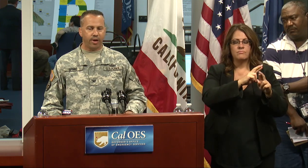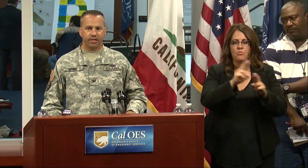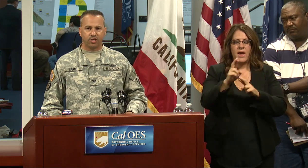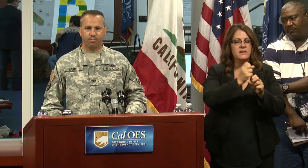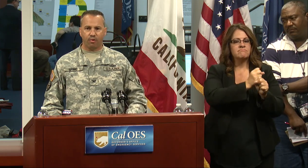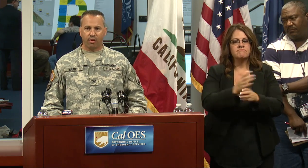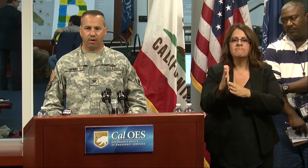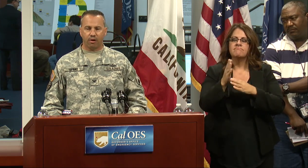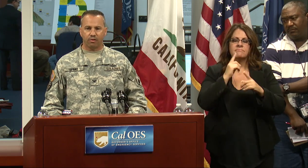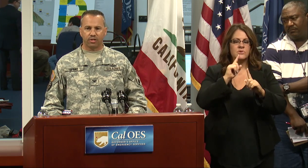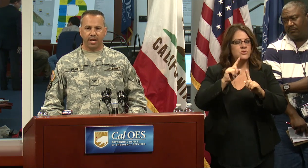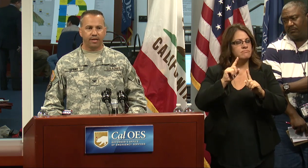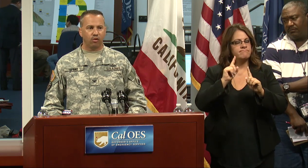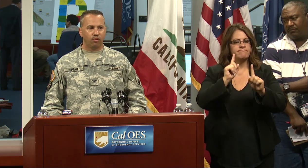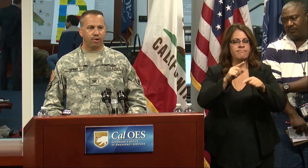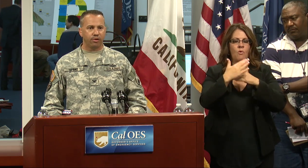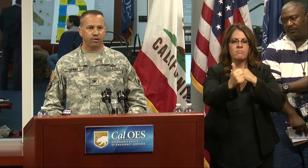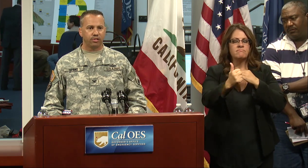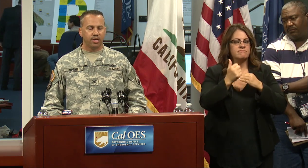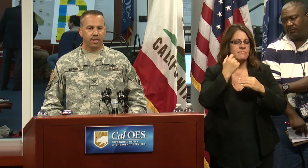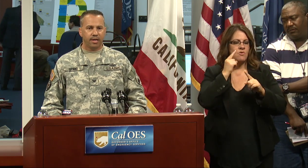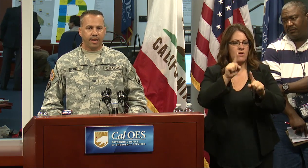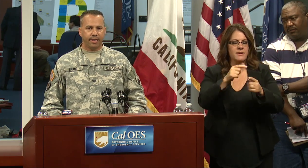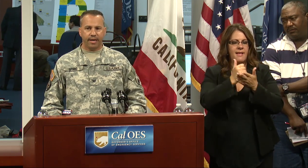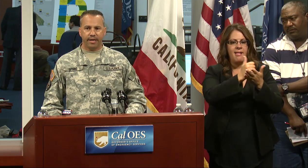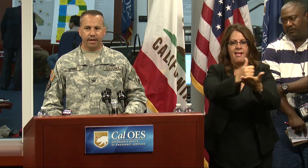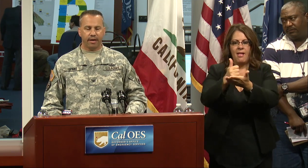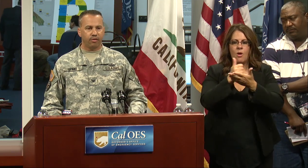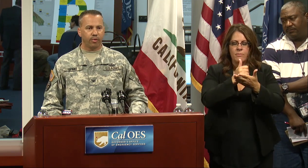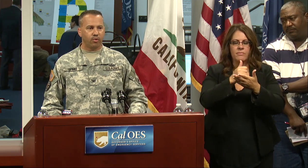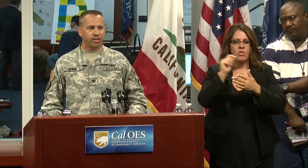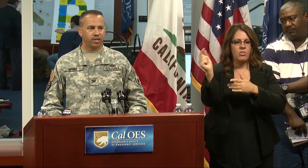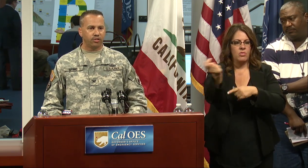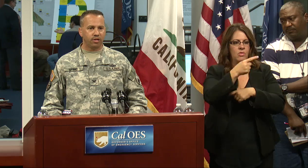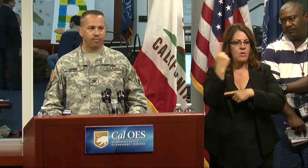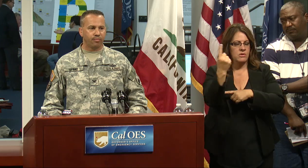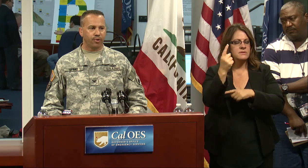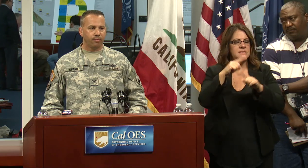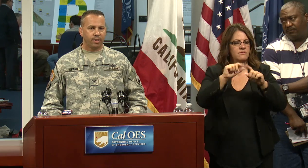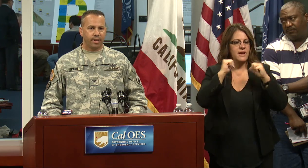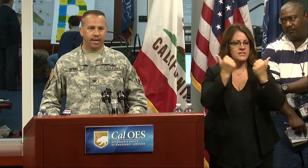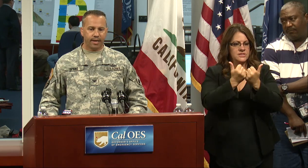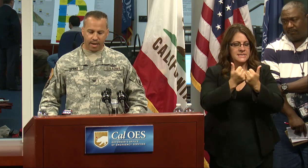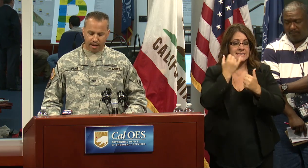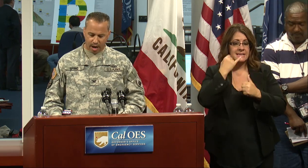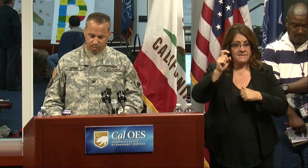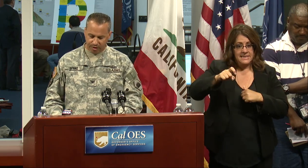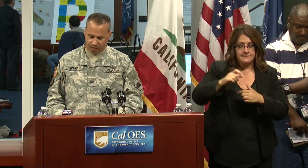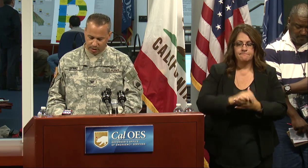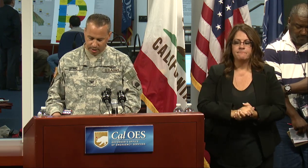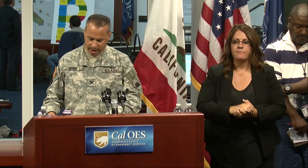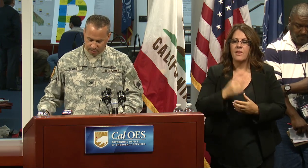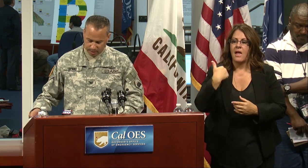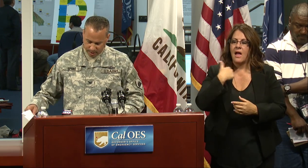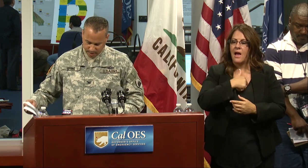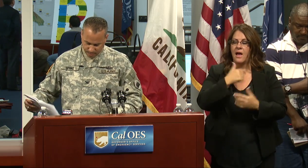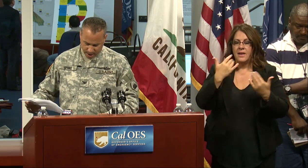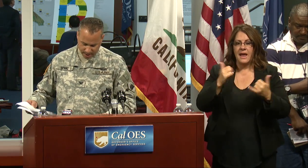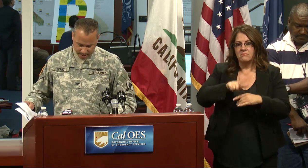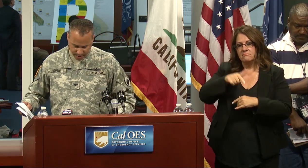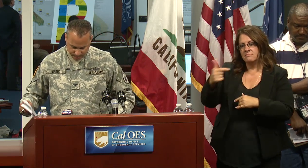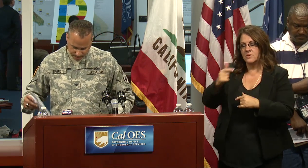we are ready to support our state and local partners and any other requests that should come through. And I will be followed now